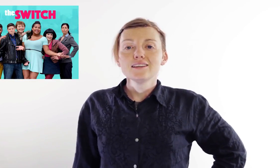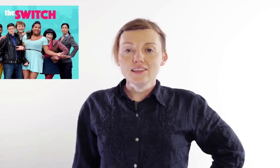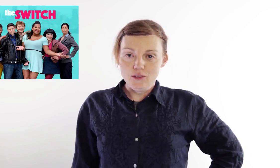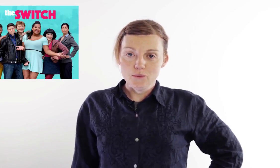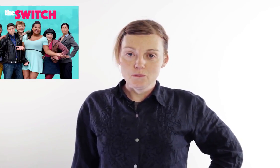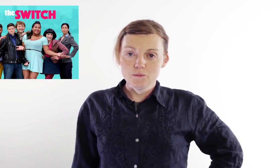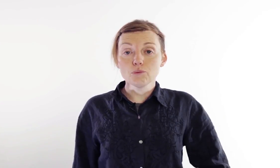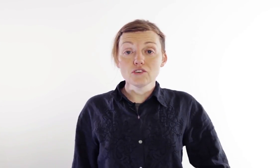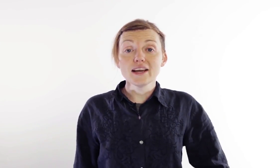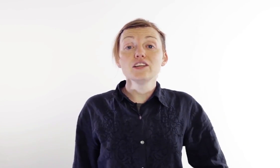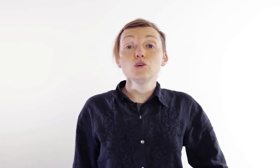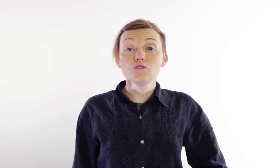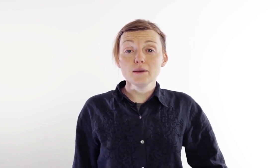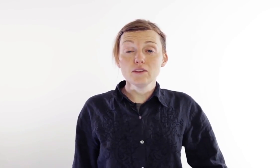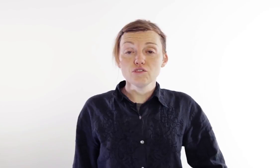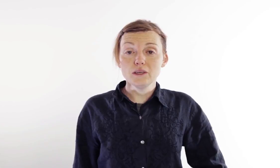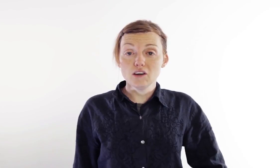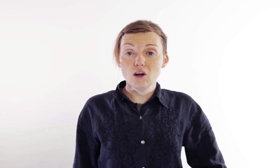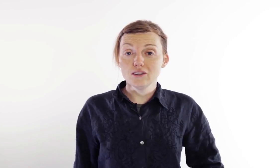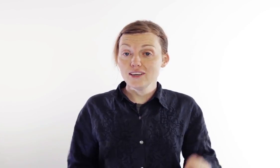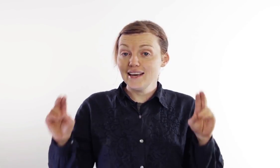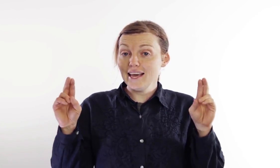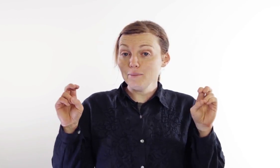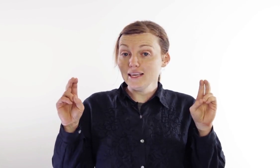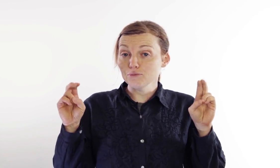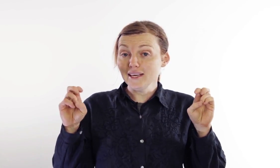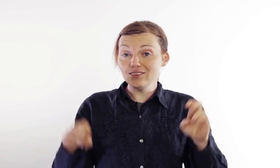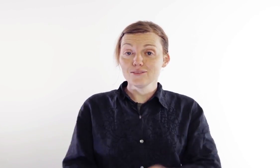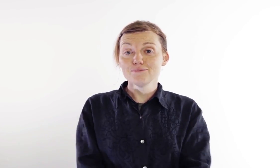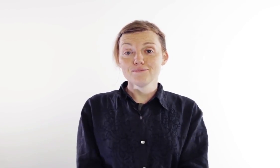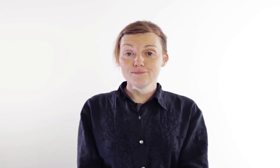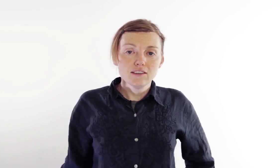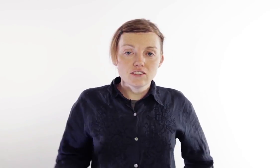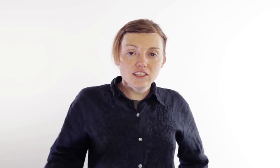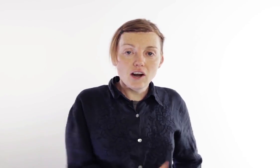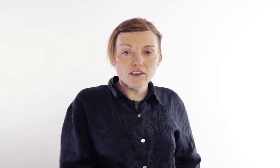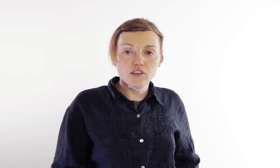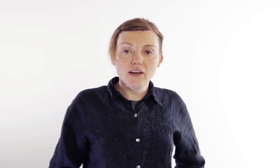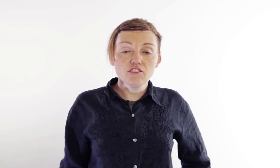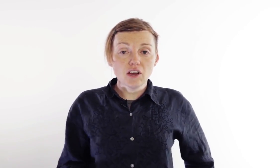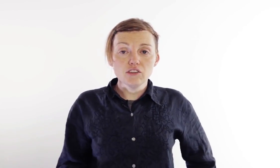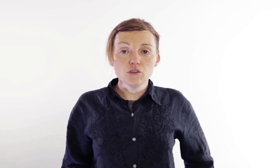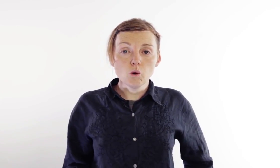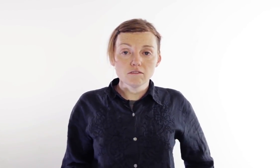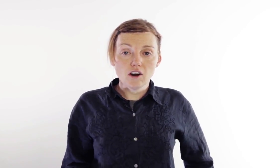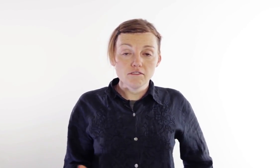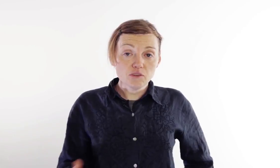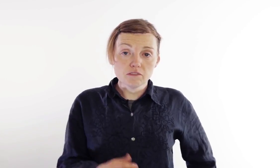Thank you. We are trying a new segment this week called Amy Explains. To lead off our Q&A, Sean Ladue, one of our Facebook